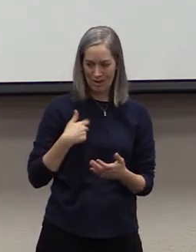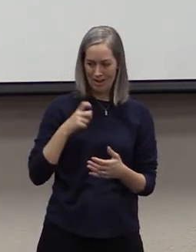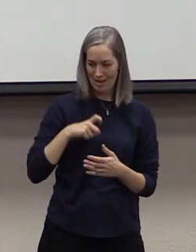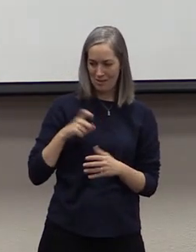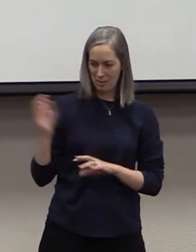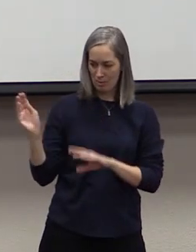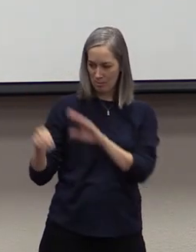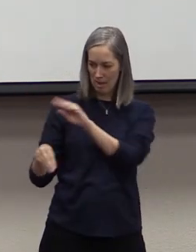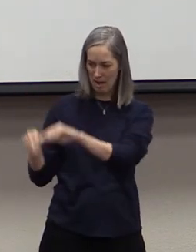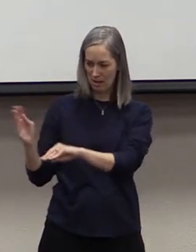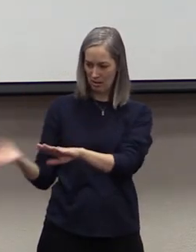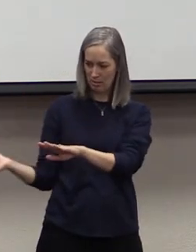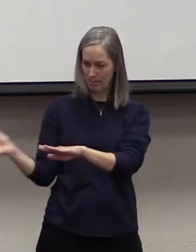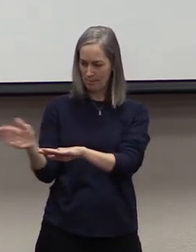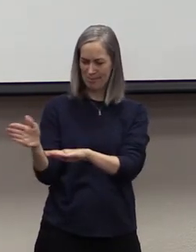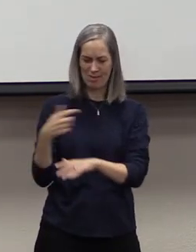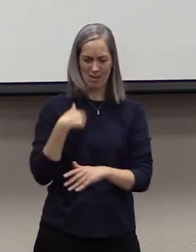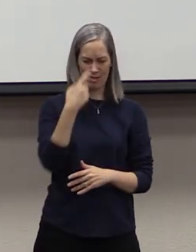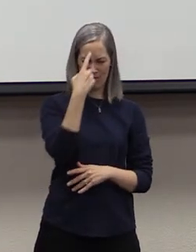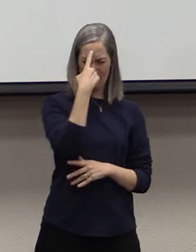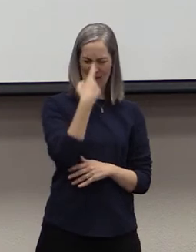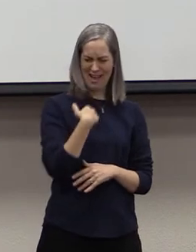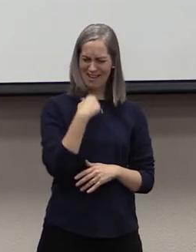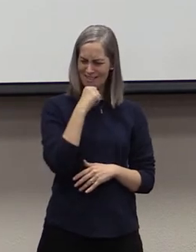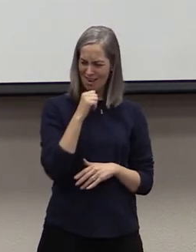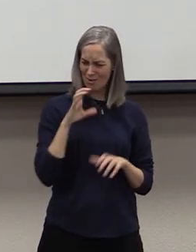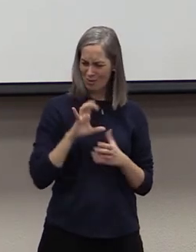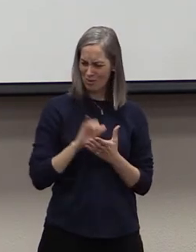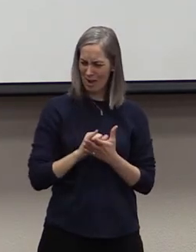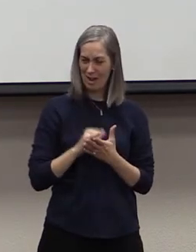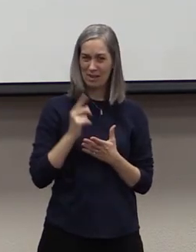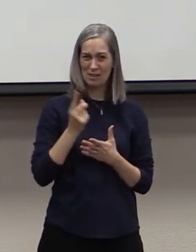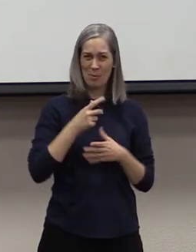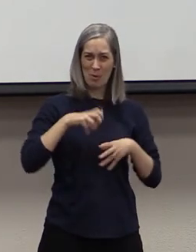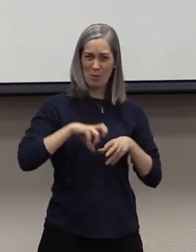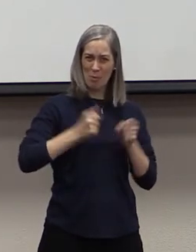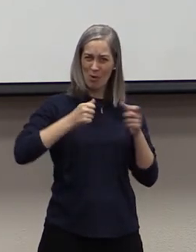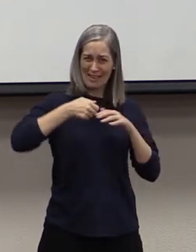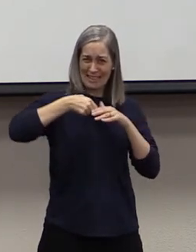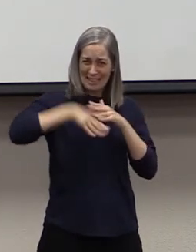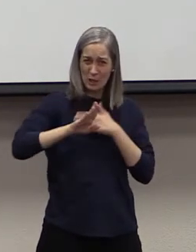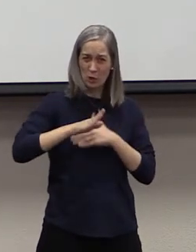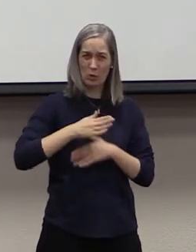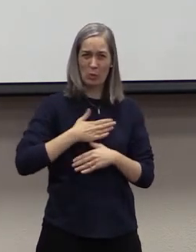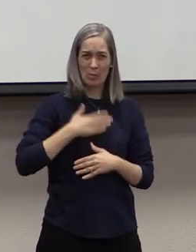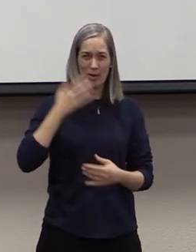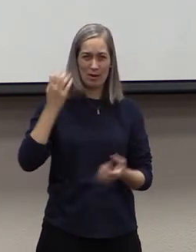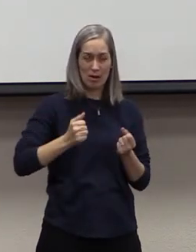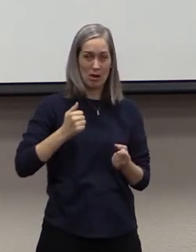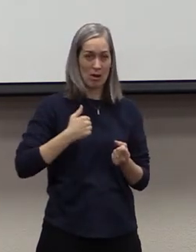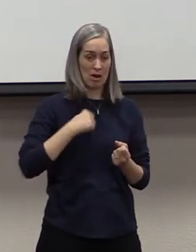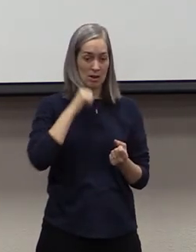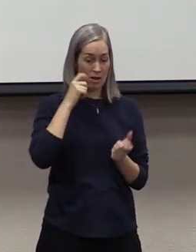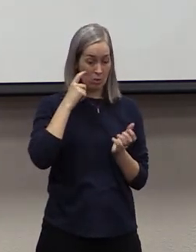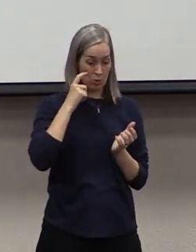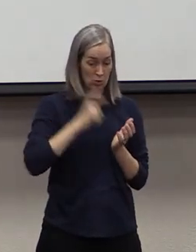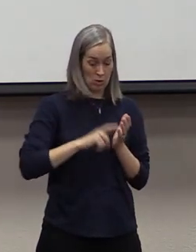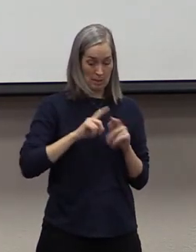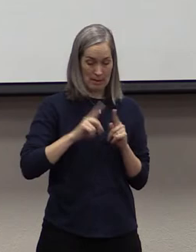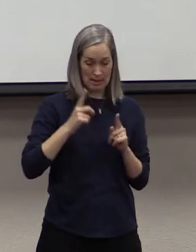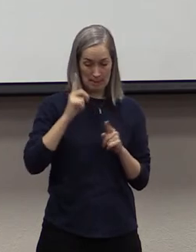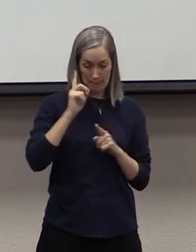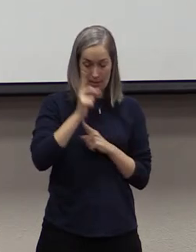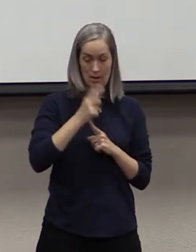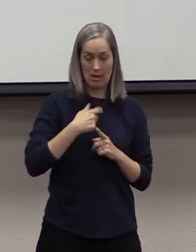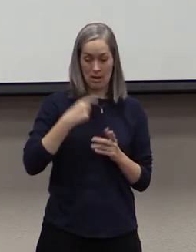I take a step back, and somebody had broken into my car the night before. I did not notice it, but the minute I